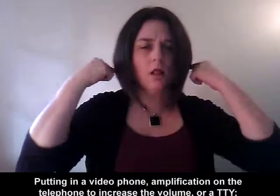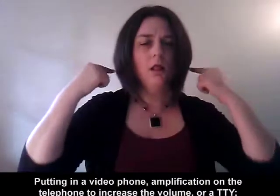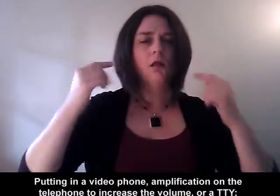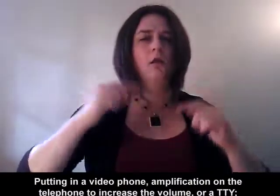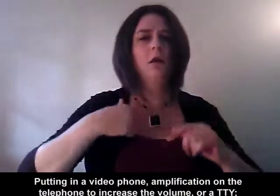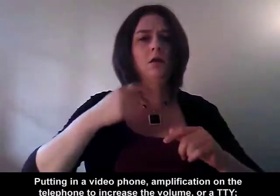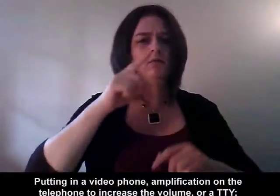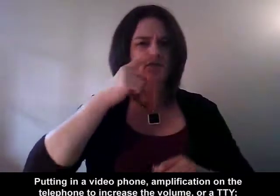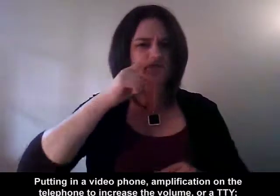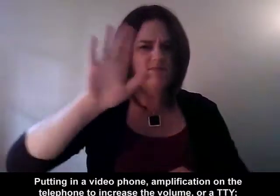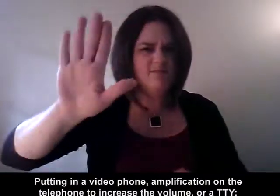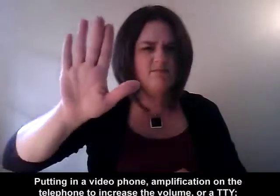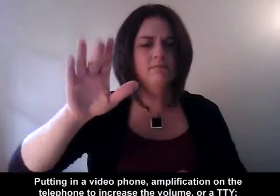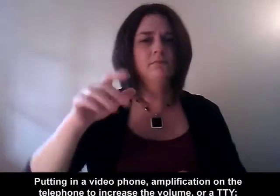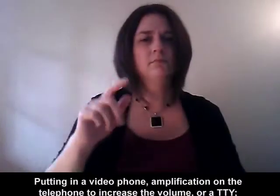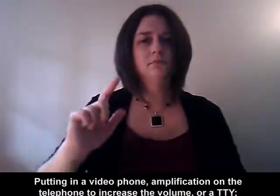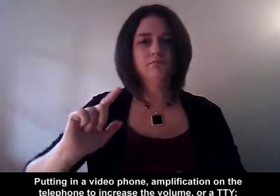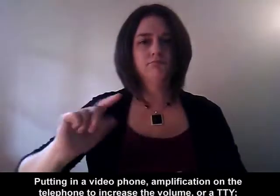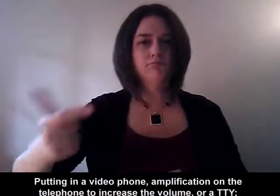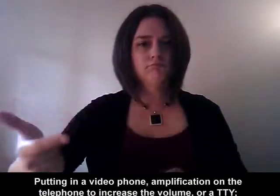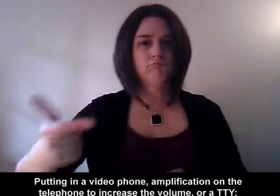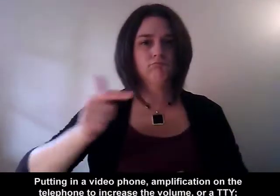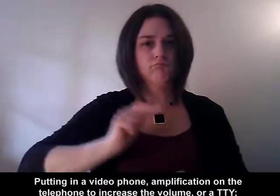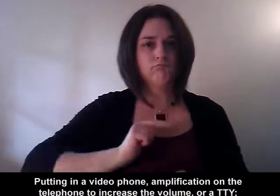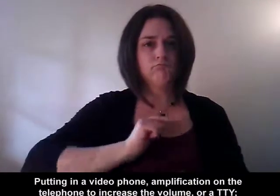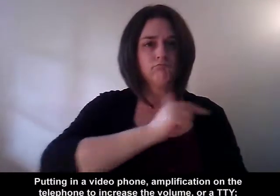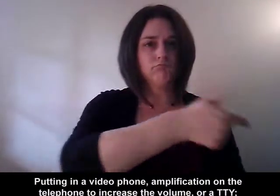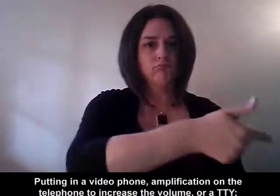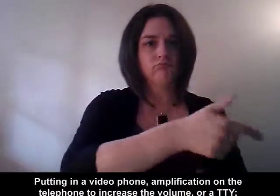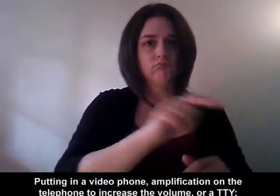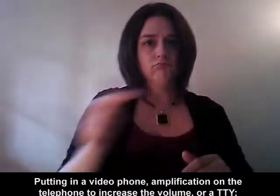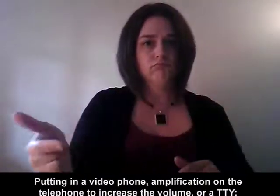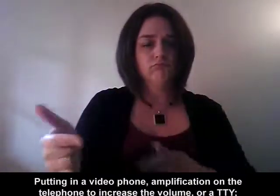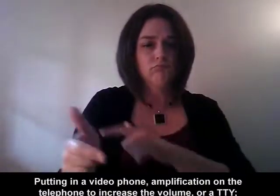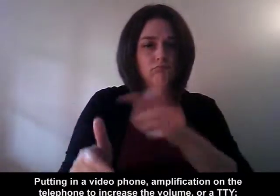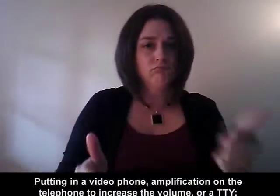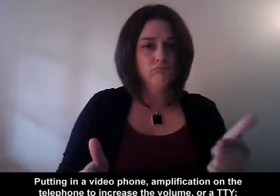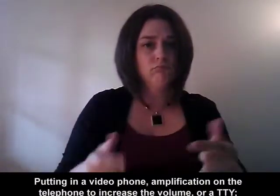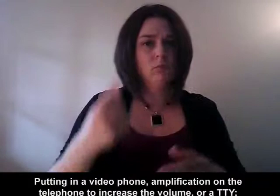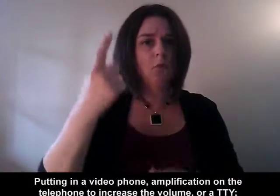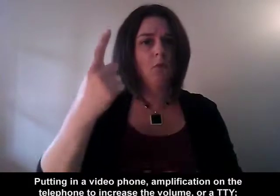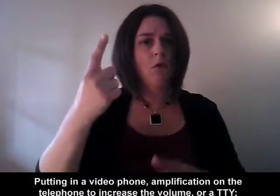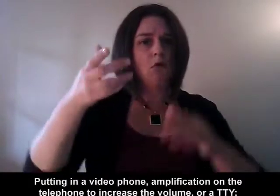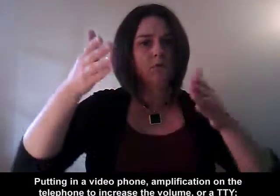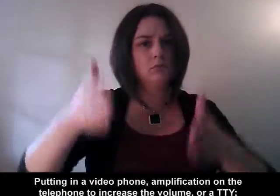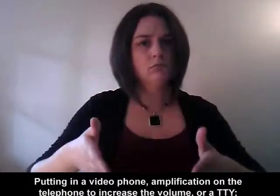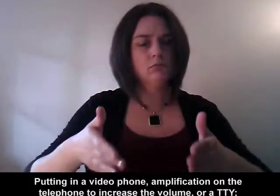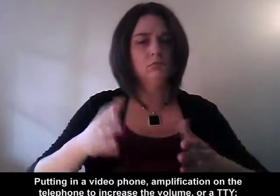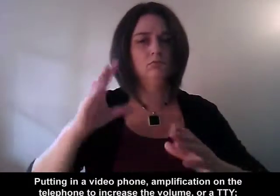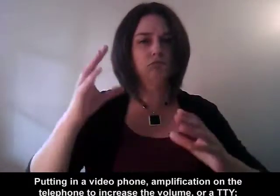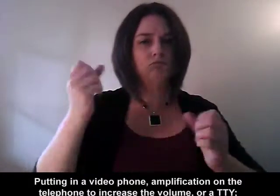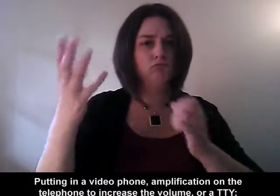Putting in a video phone, amplification on the telephone to increase the volume, or a TTY.